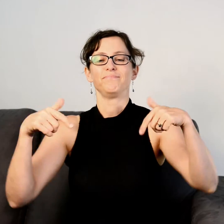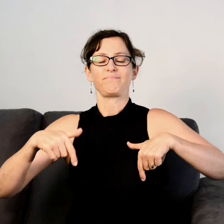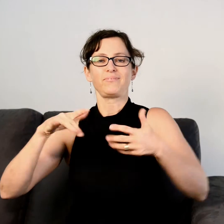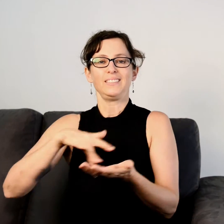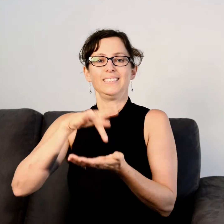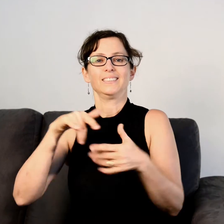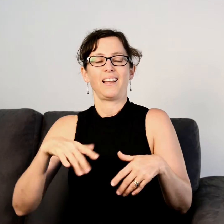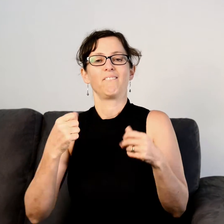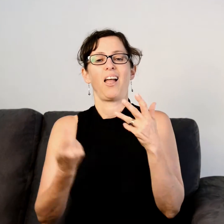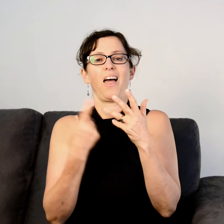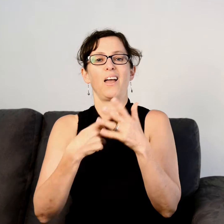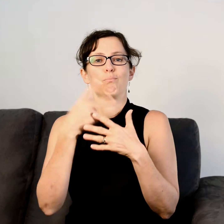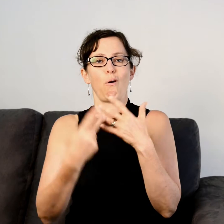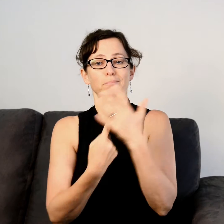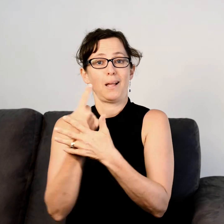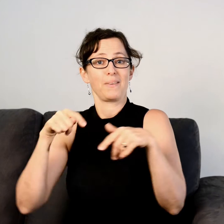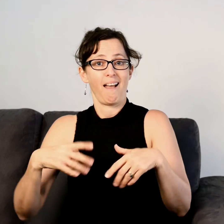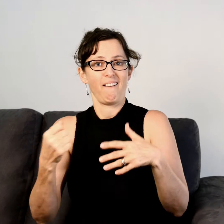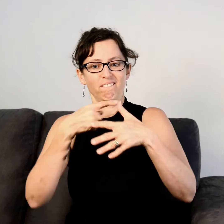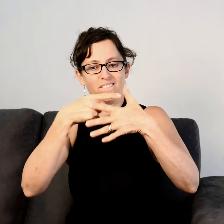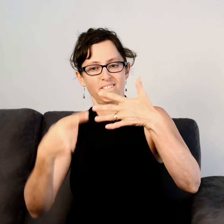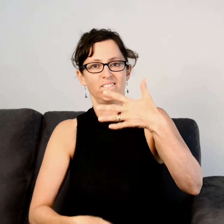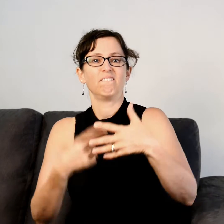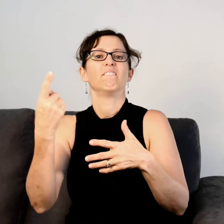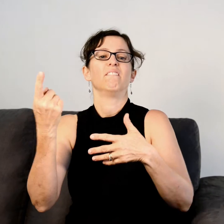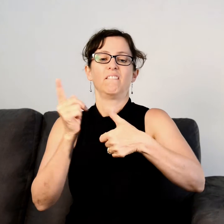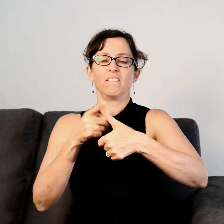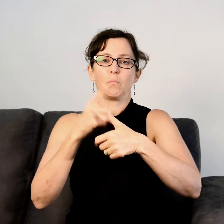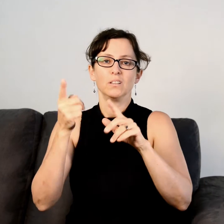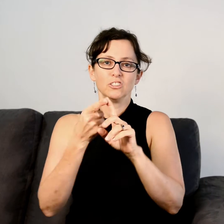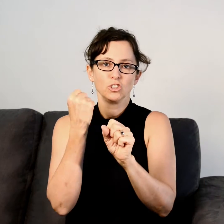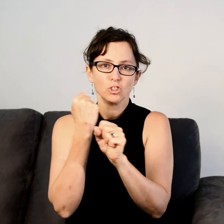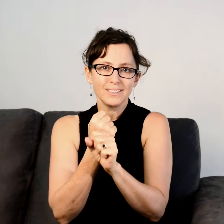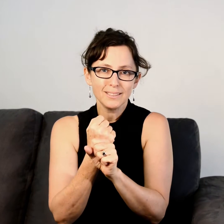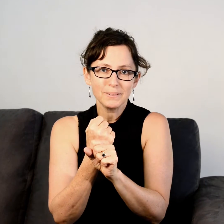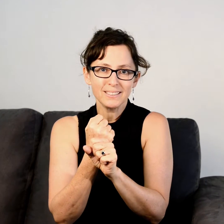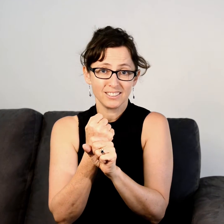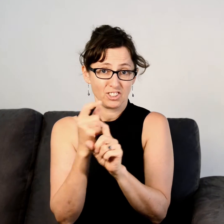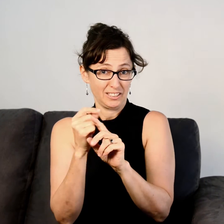At Carly Health, we have a variety of programs available. Some examples of these are our GP health program.